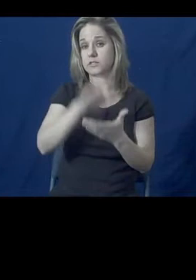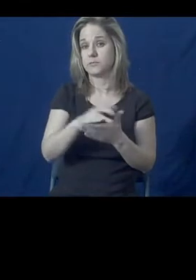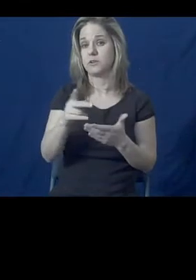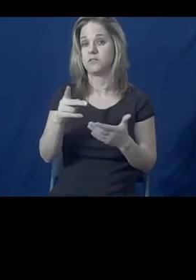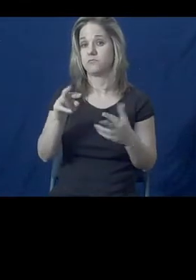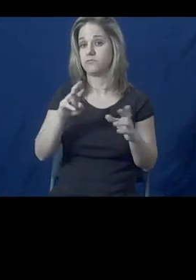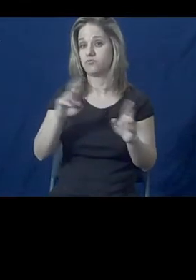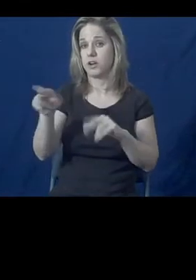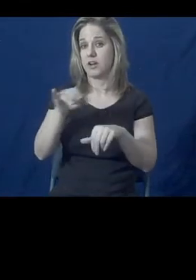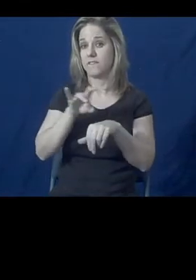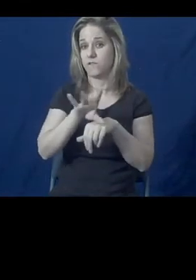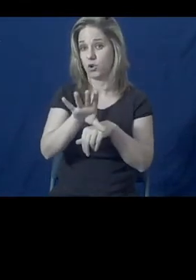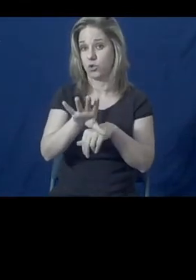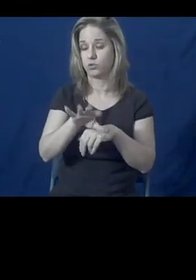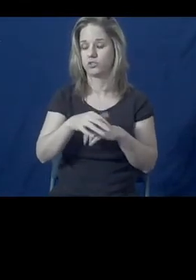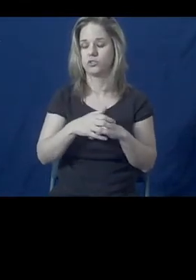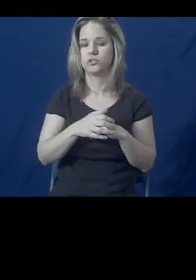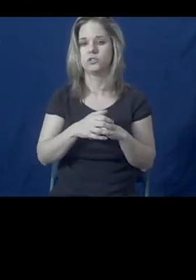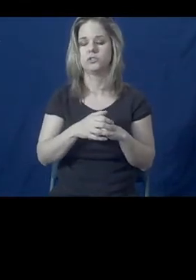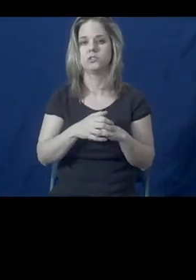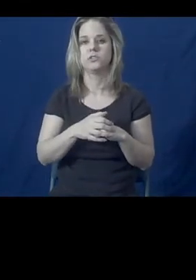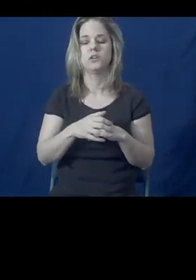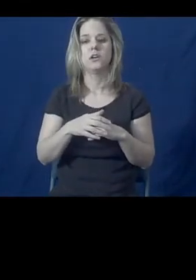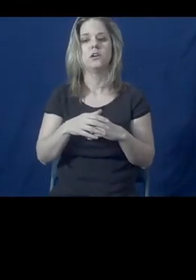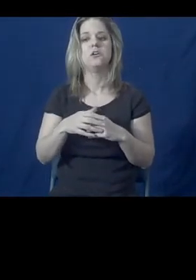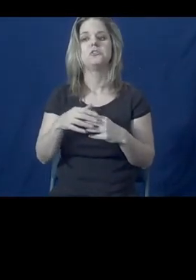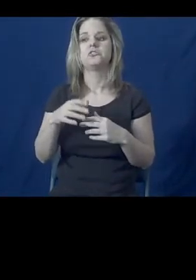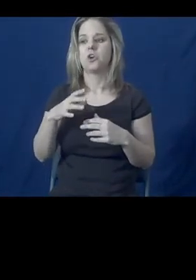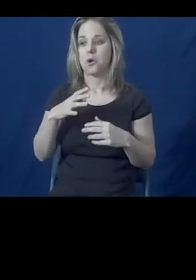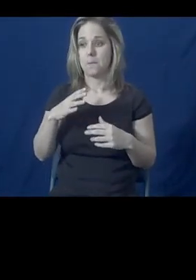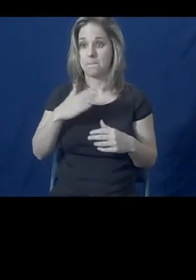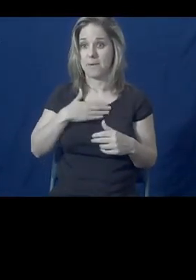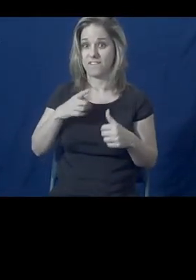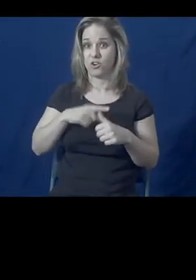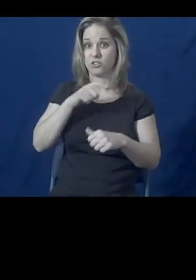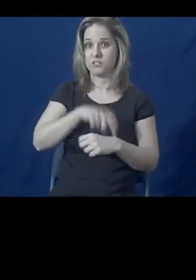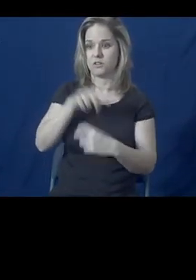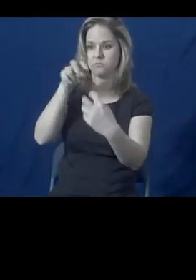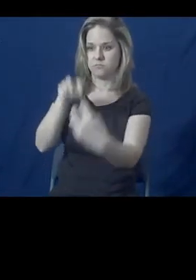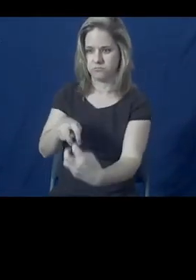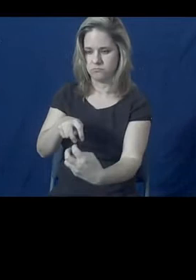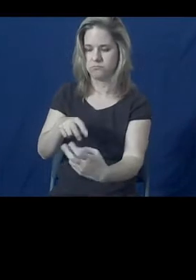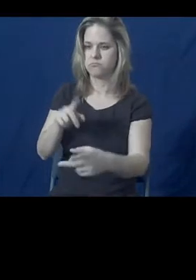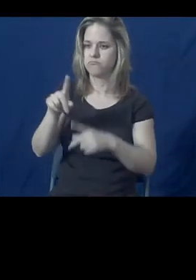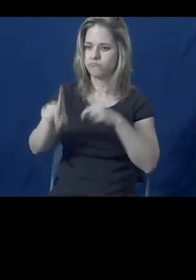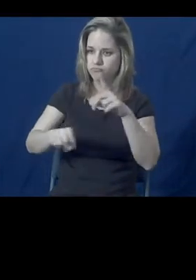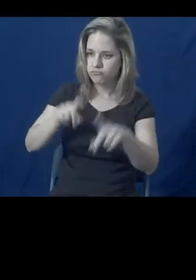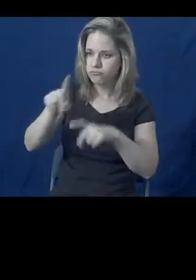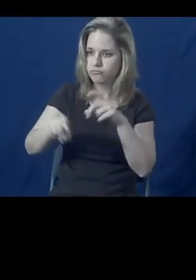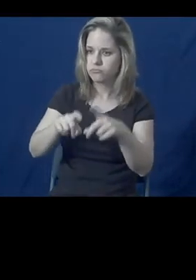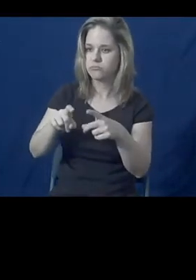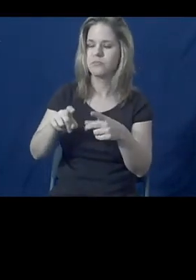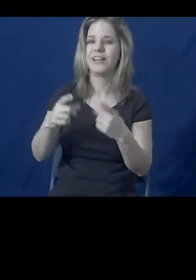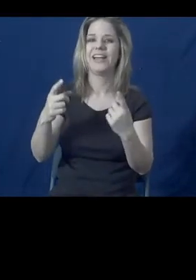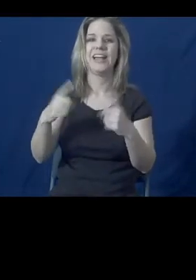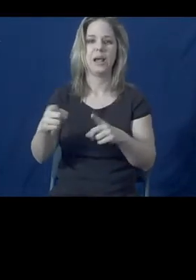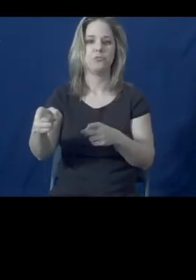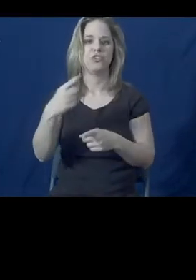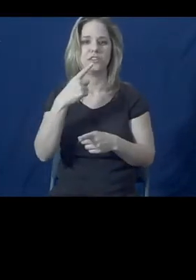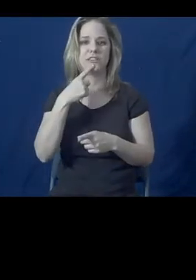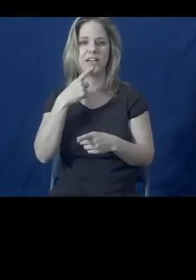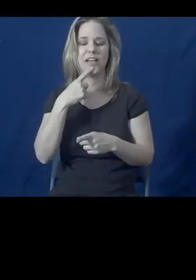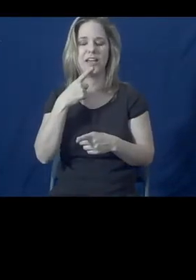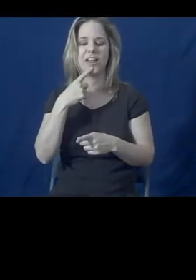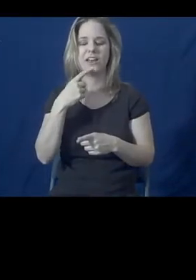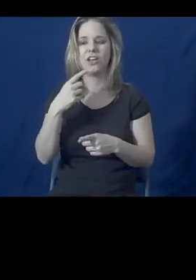It came out in the interview, my first interview with her actually, that both she and her 12-year-old son